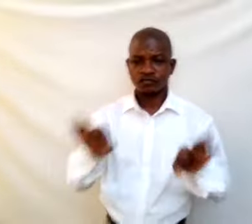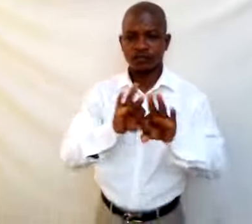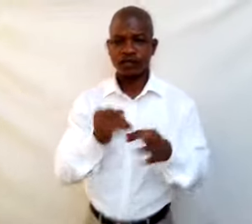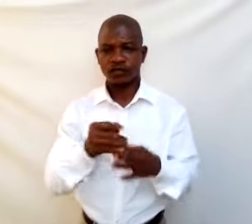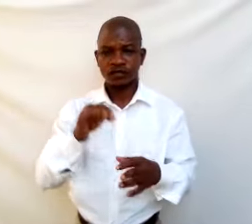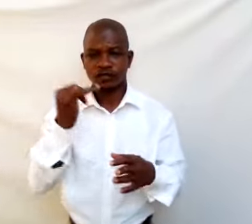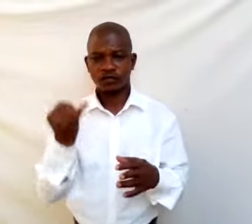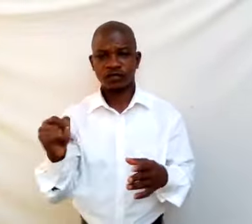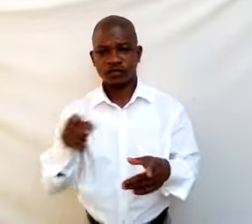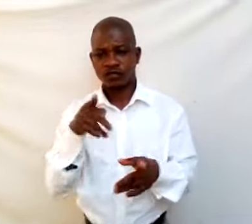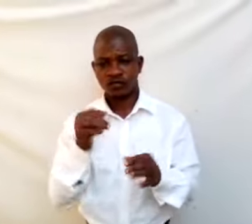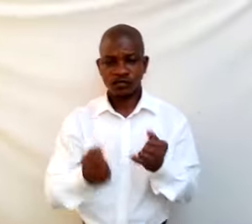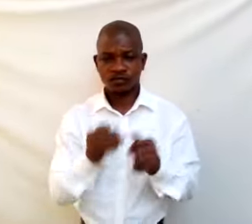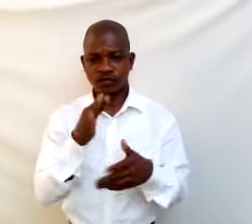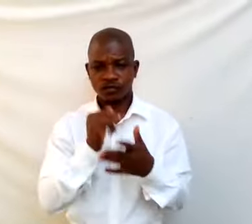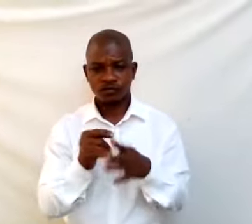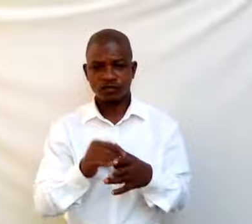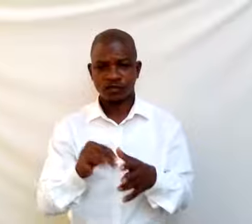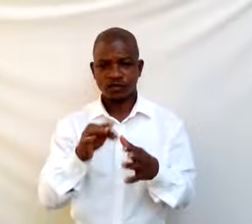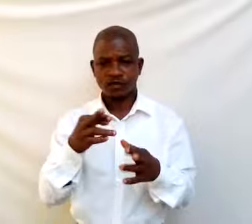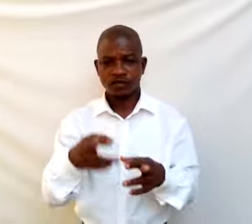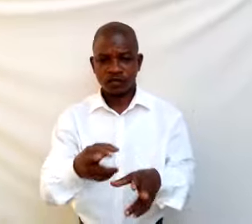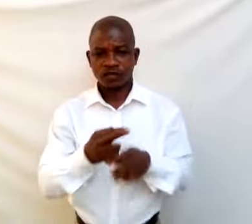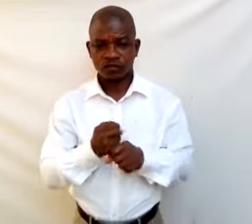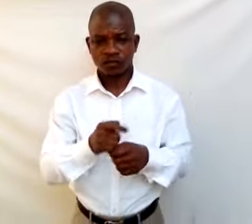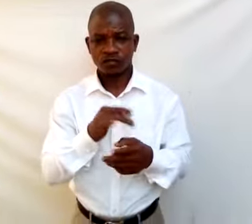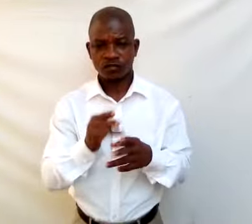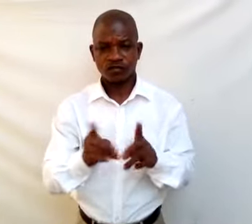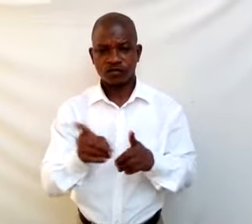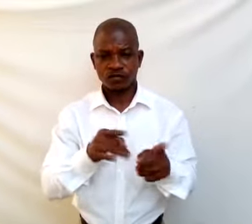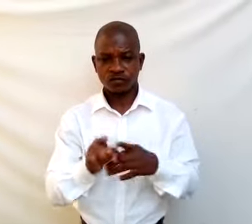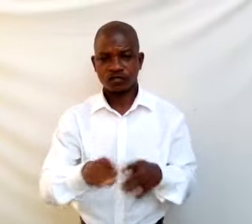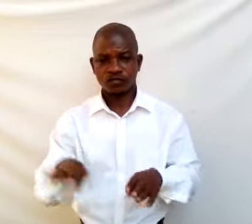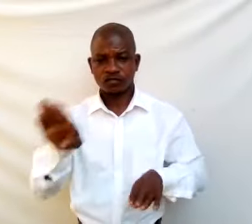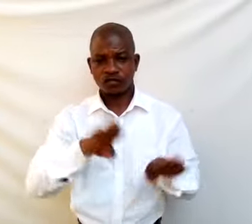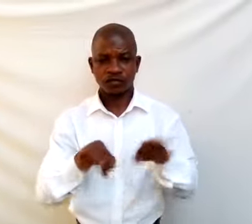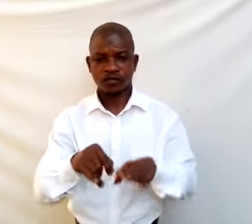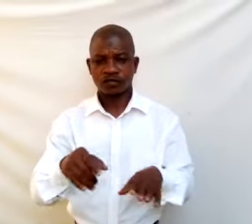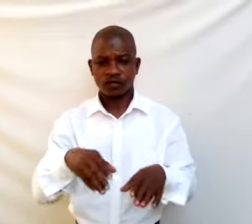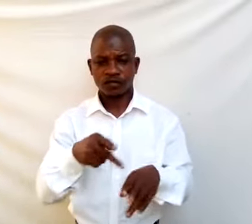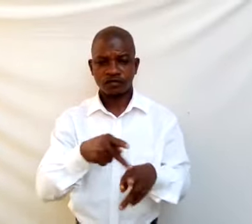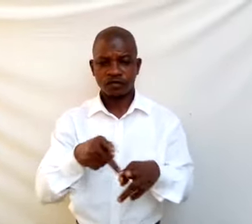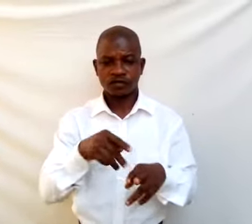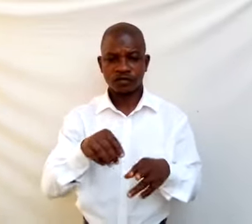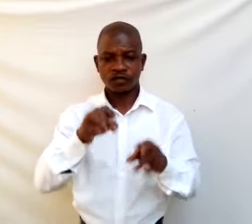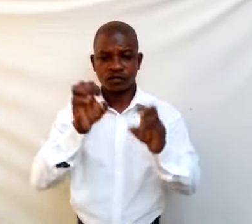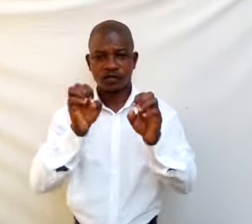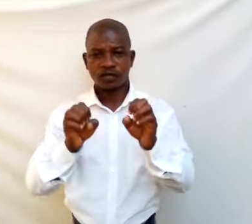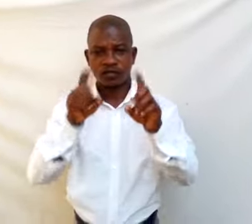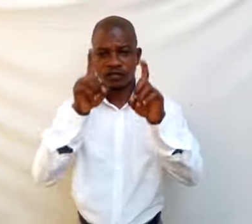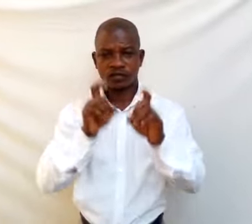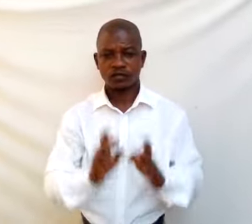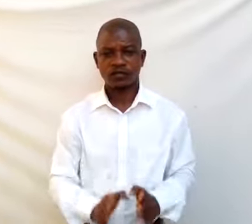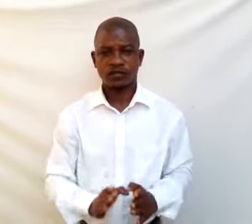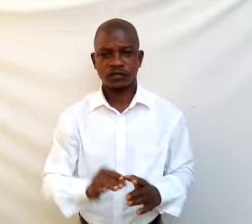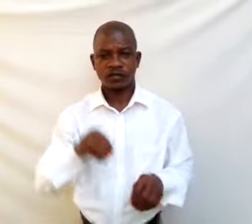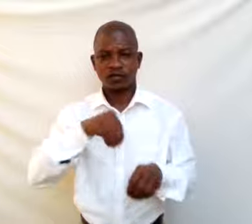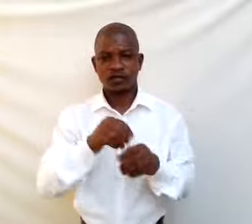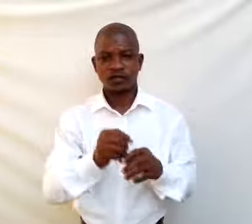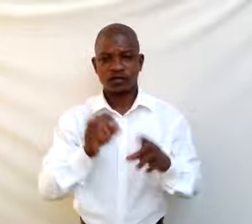might be required to identify during your biology practical examination. In the event of such